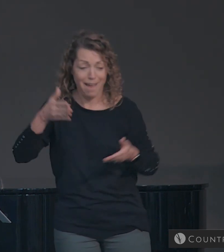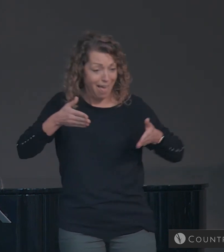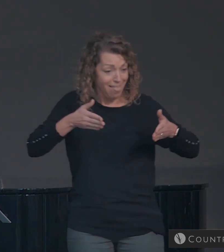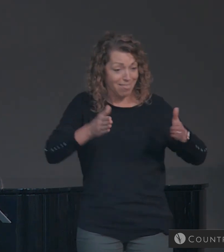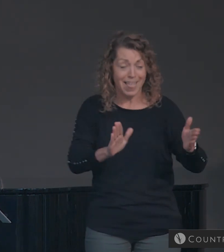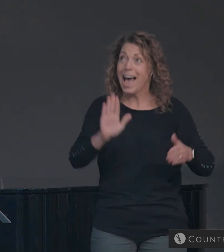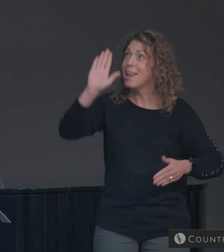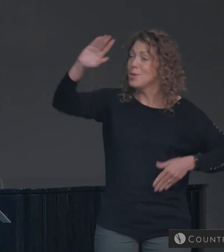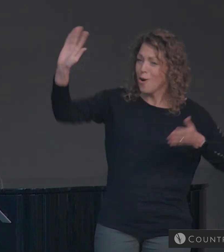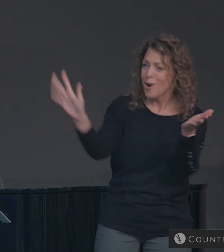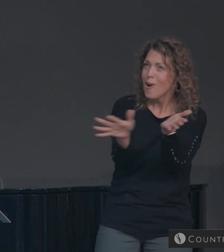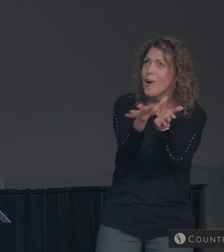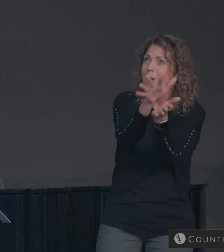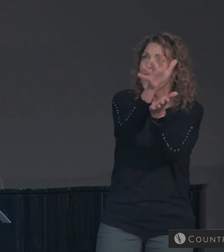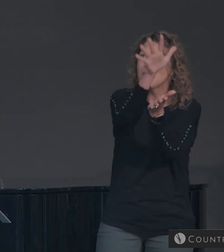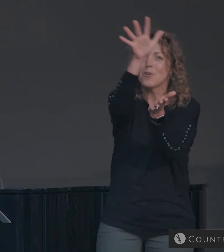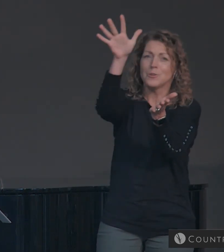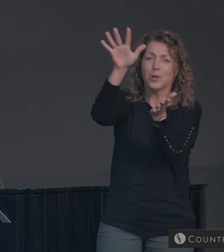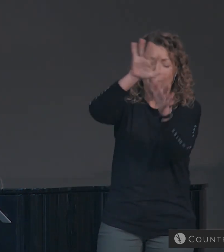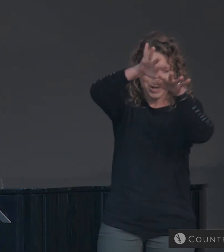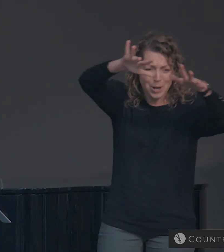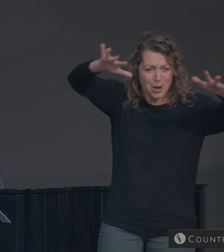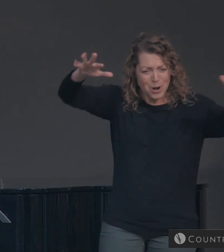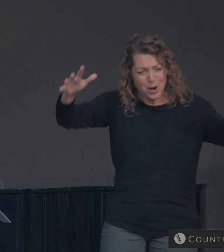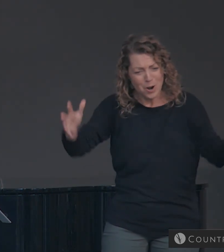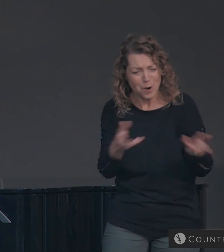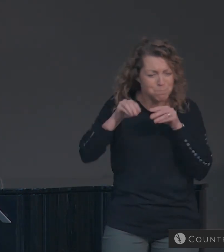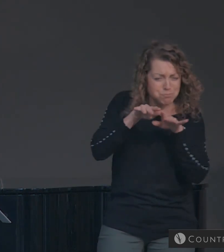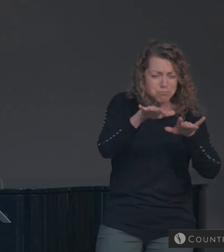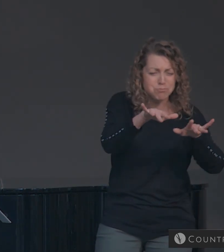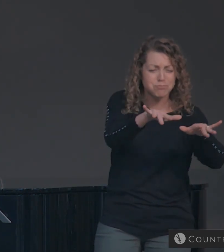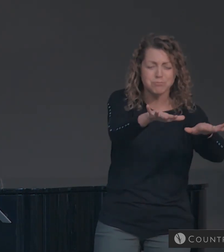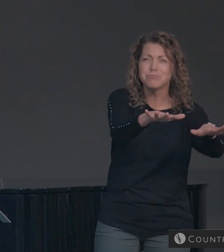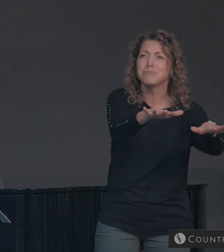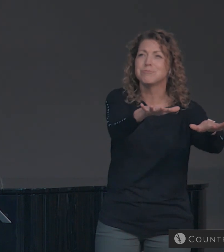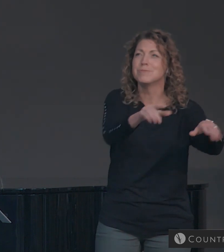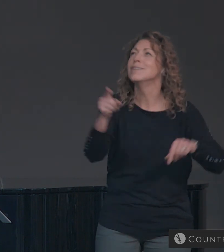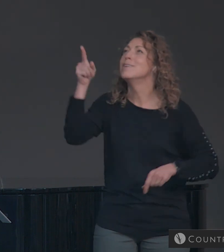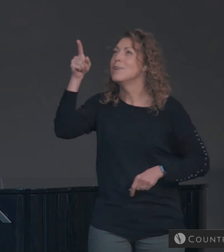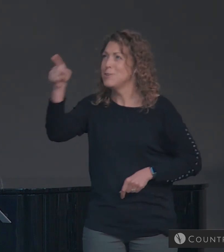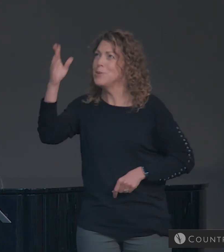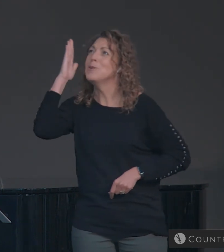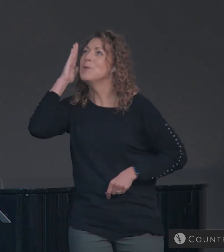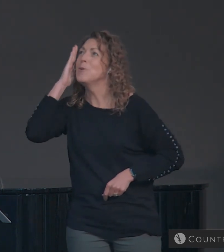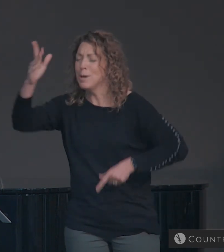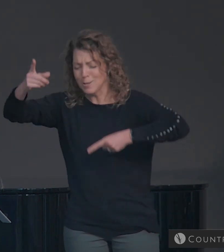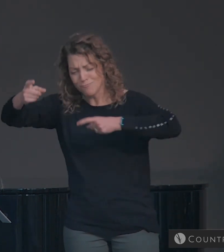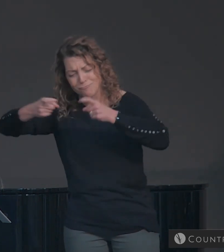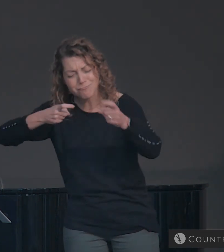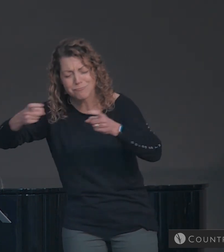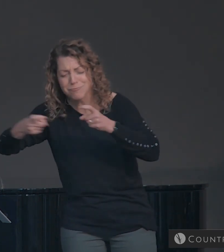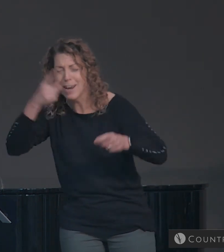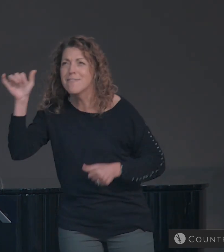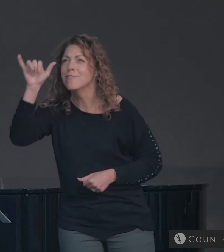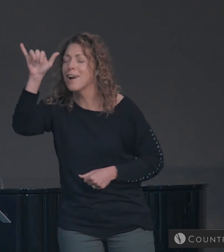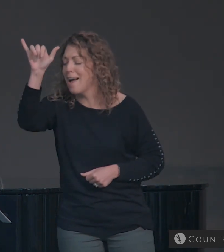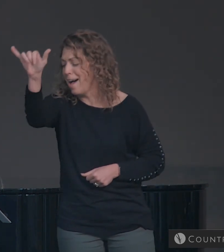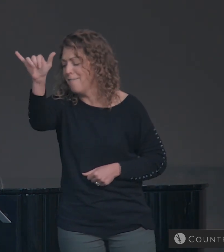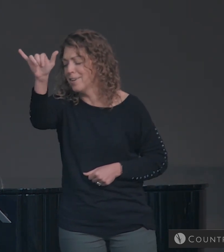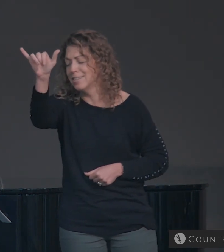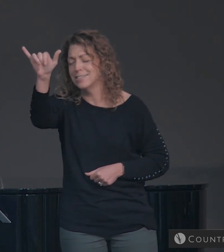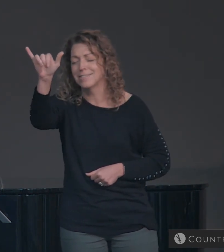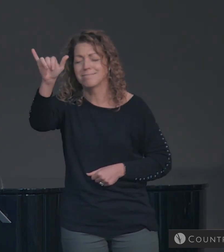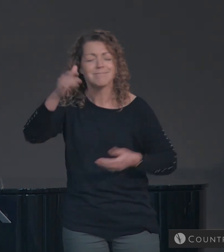will reign forever Let fill the